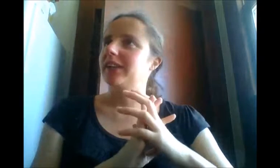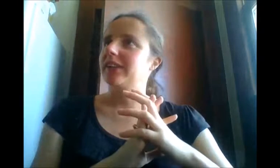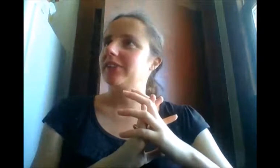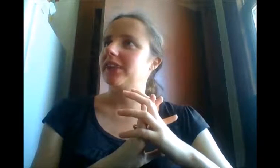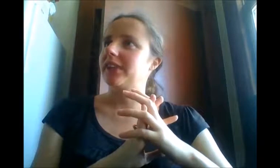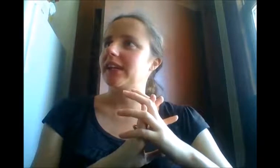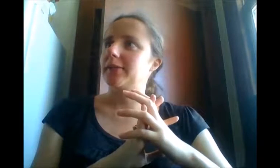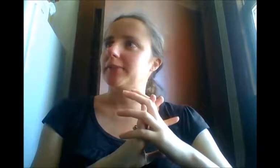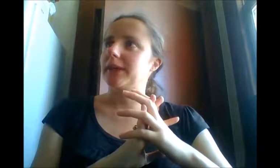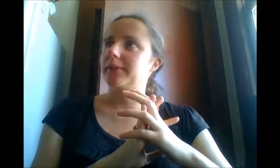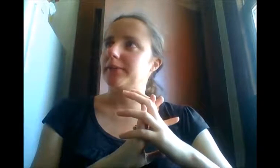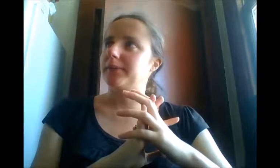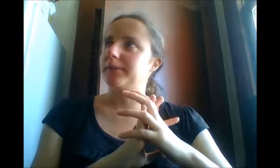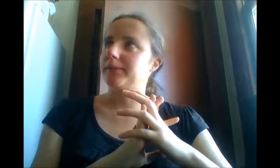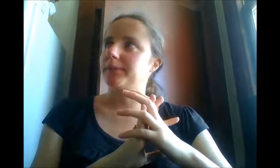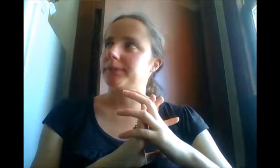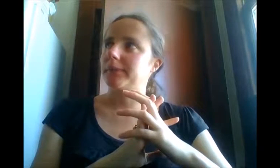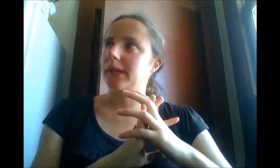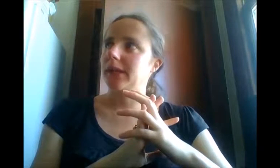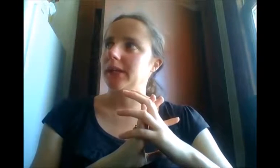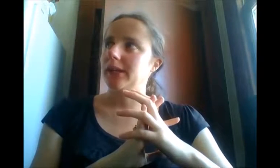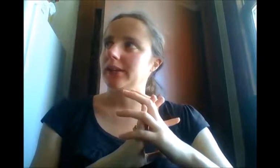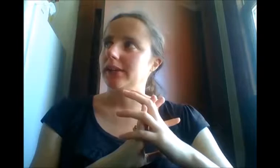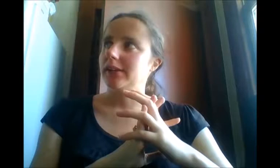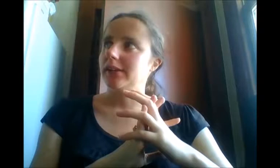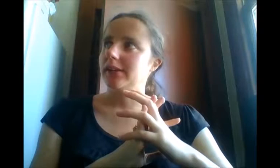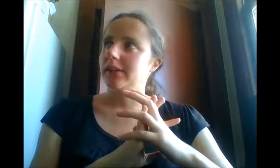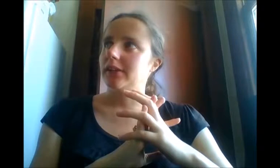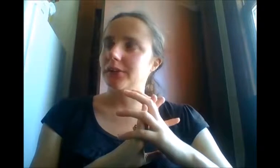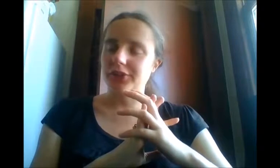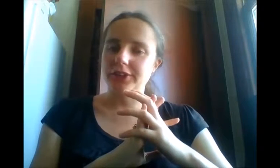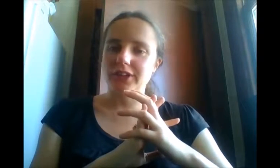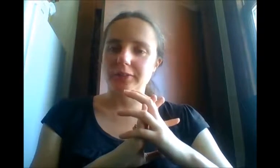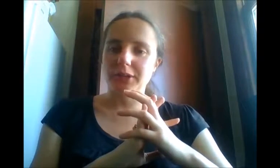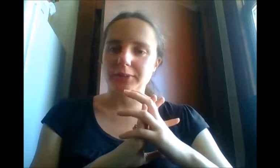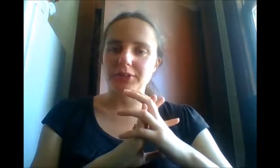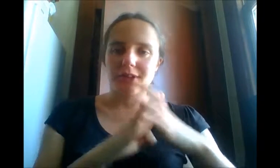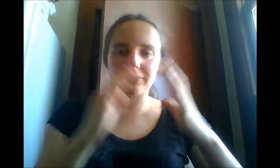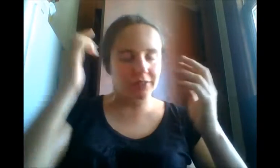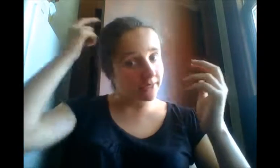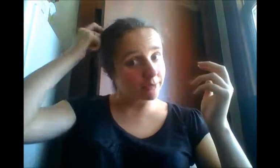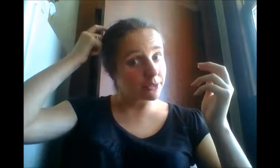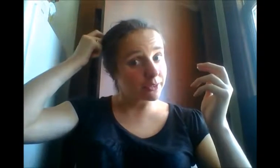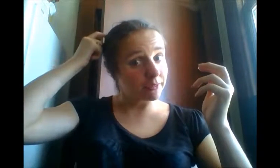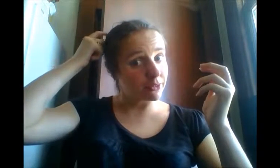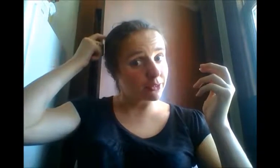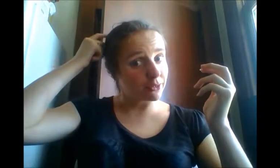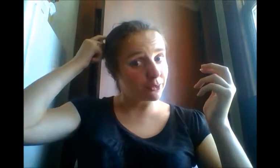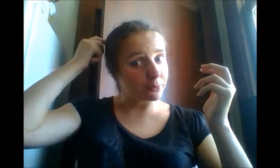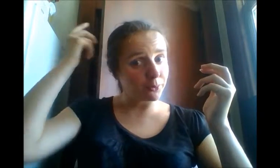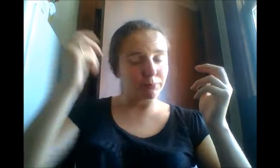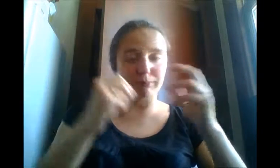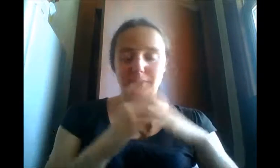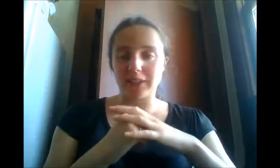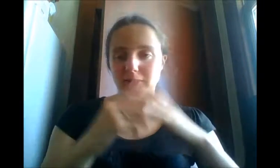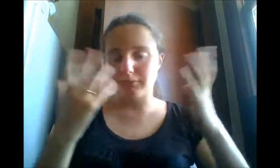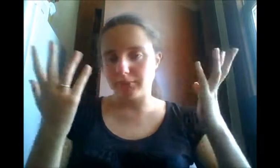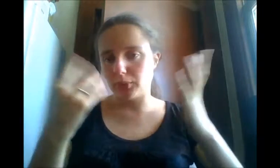Things like that, but also at the same time, you do have to live. You do have to do your normal, like, normal